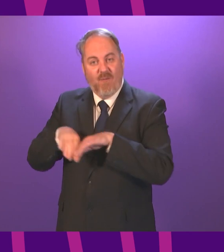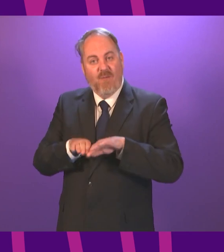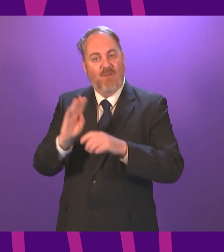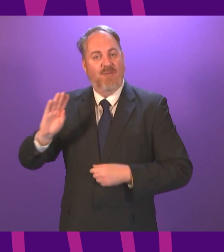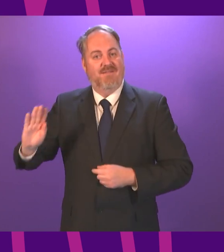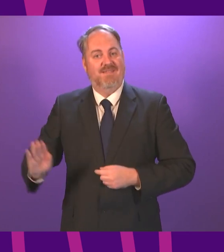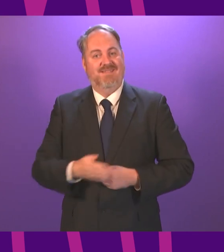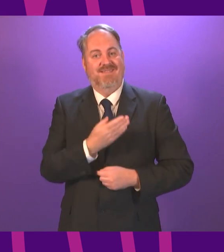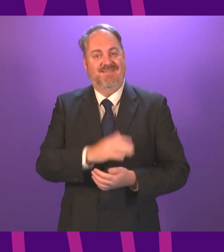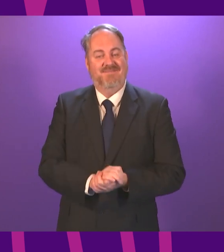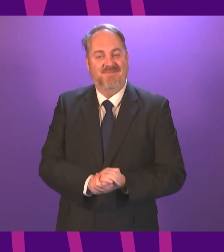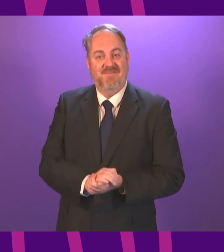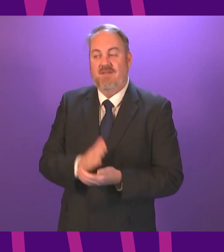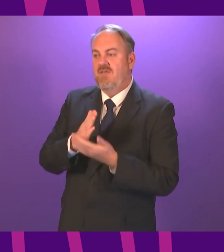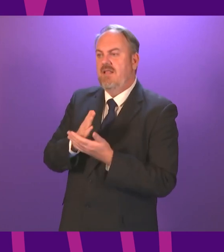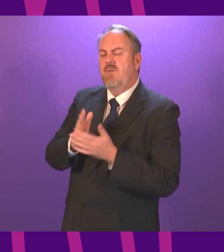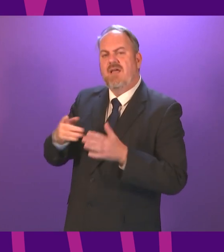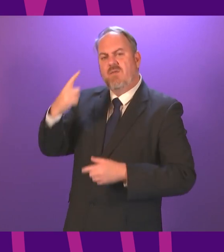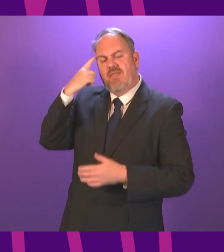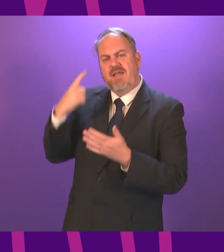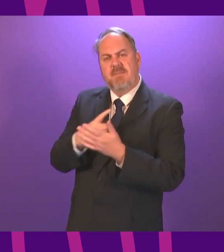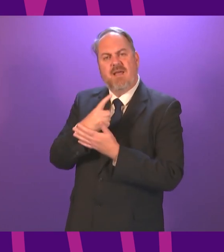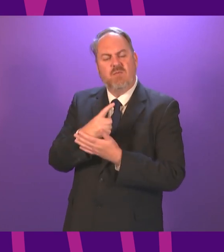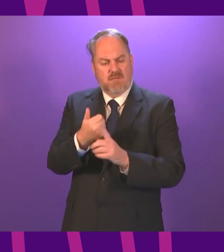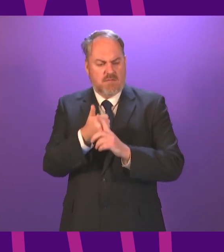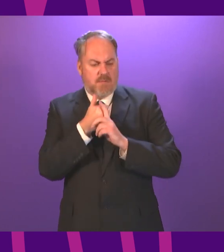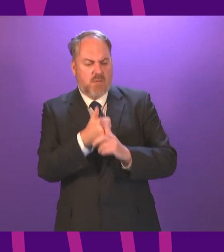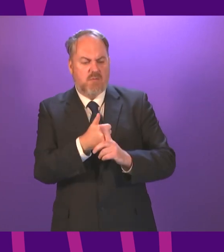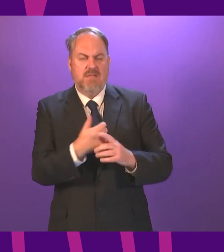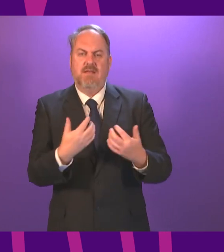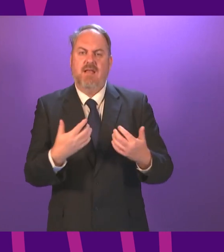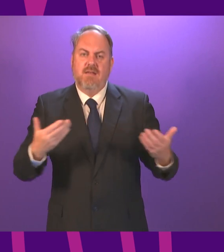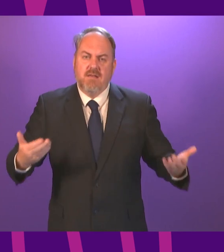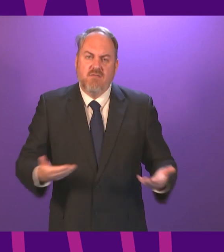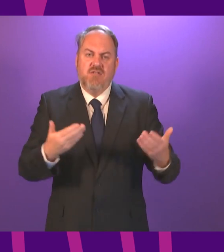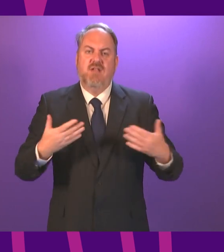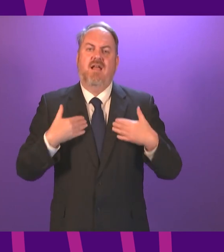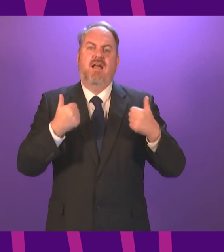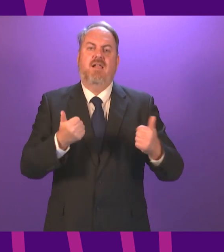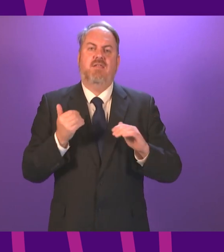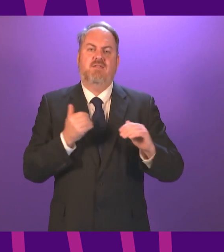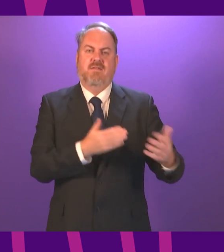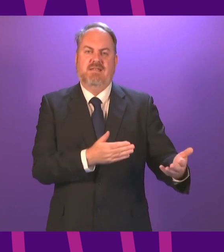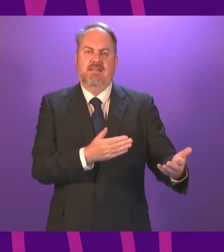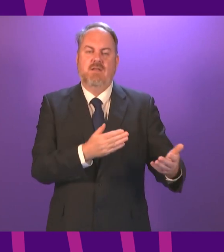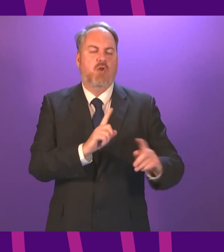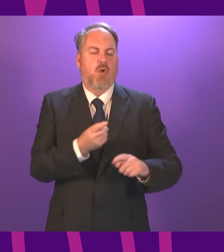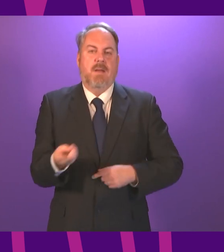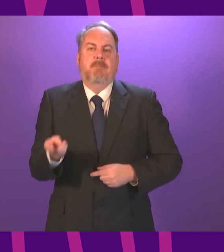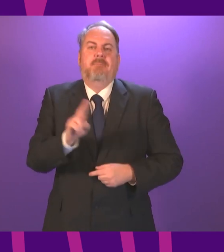the health service. That means the huge task of remobilising services and taking the opportunity to improve on the way we did things previously.